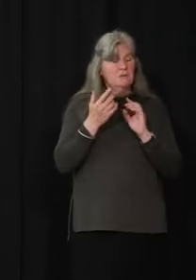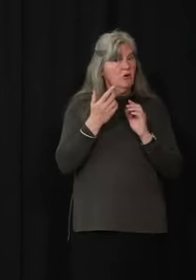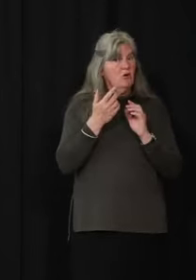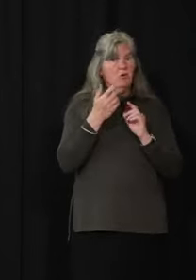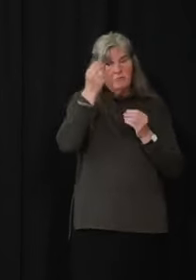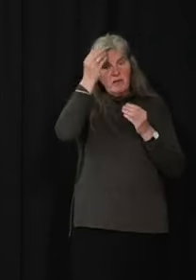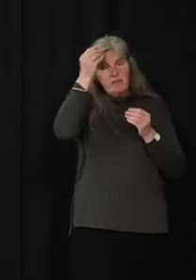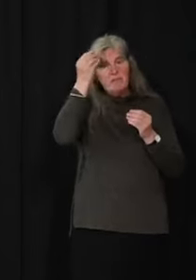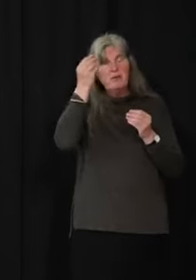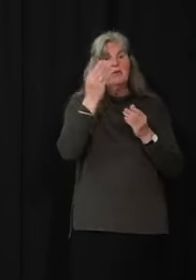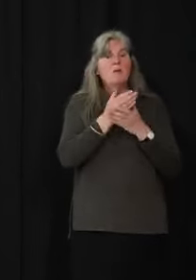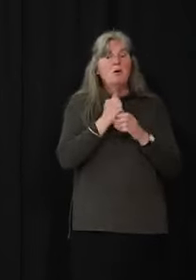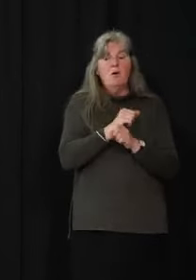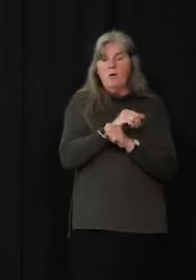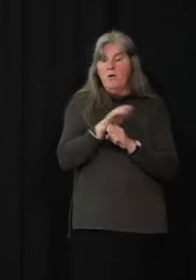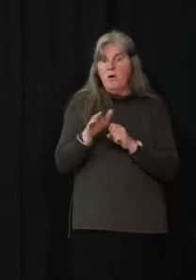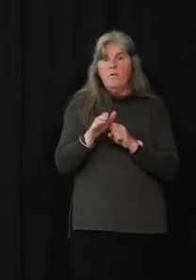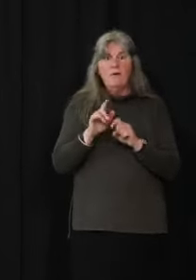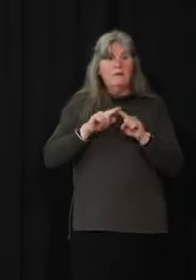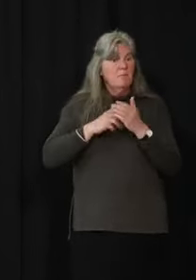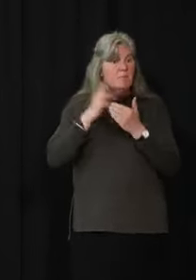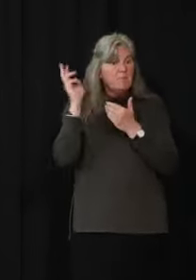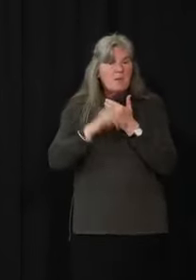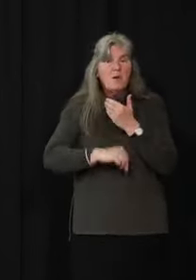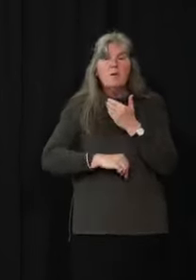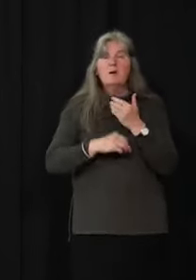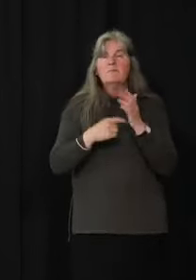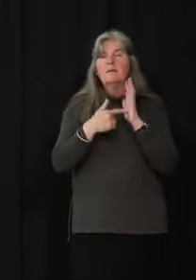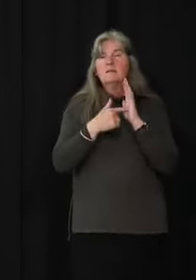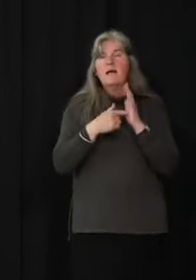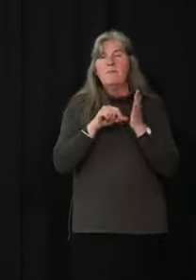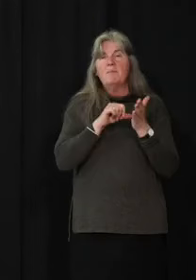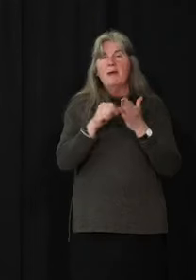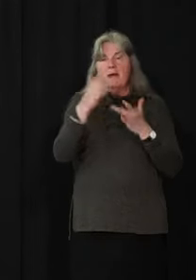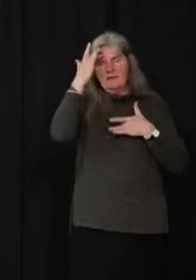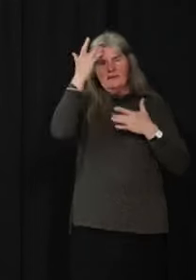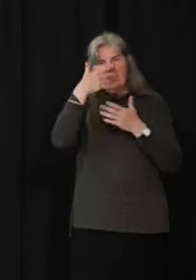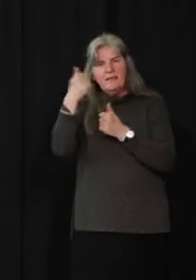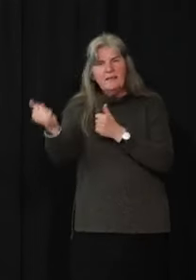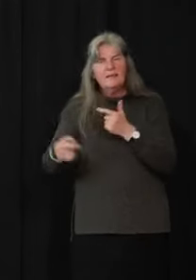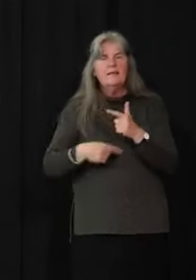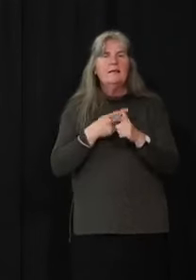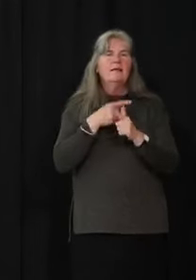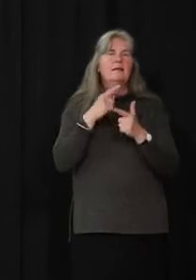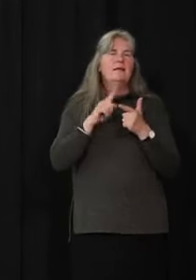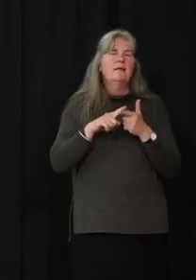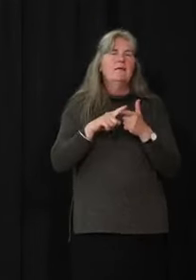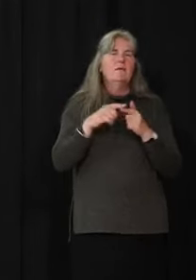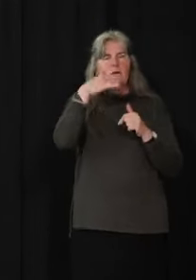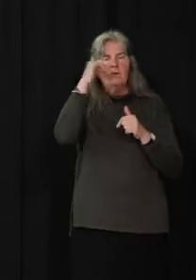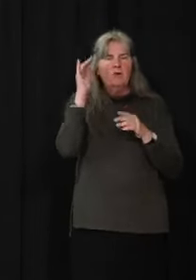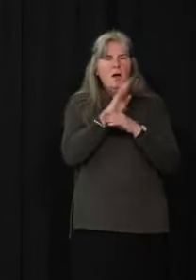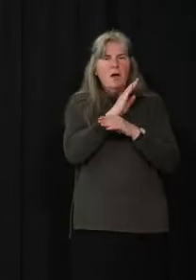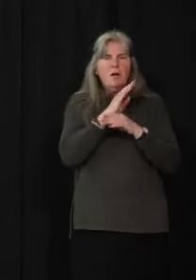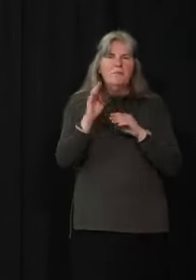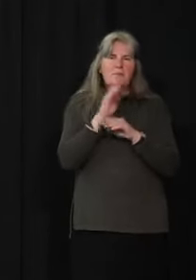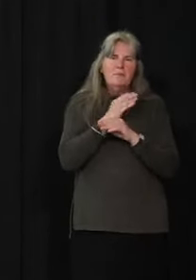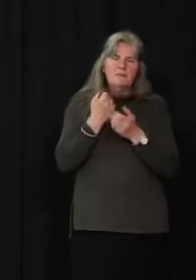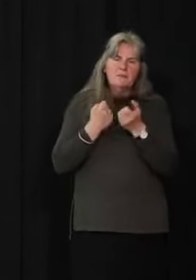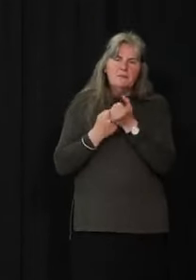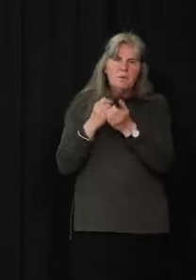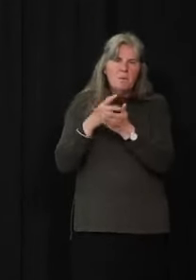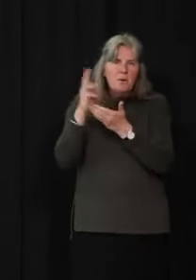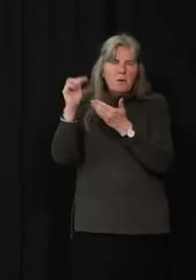-19 response programs, including the paid sick leave support, the Yukon business relief program,